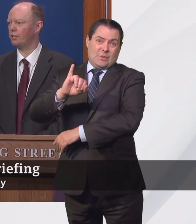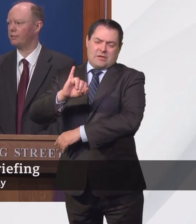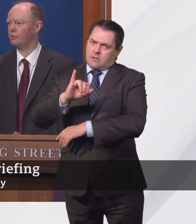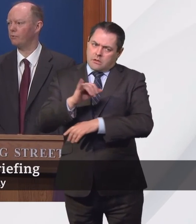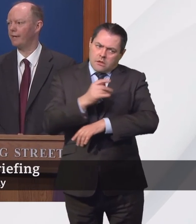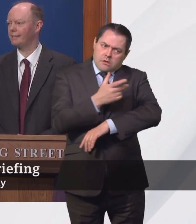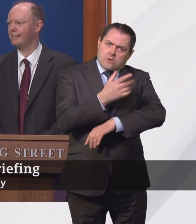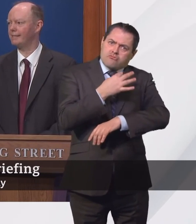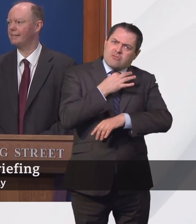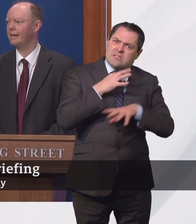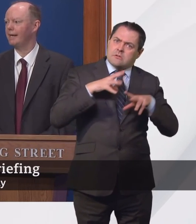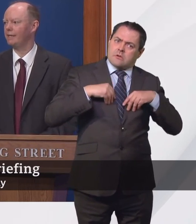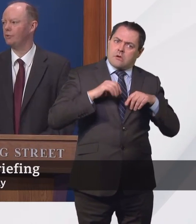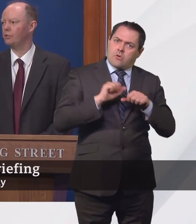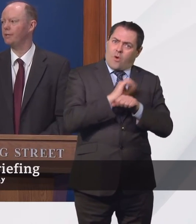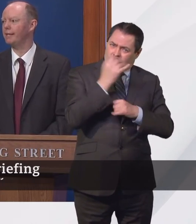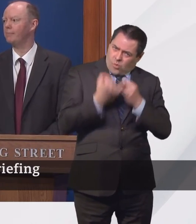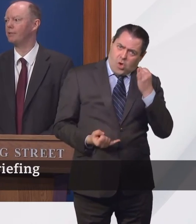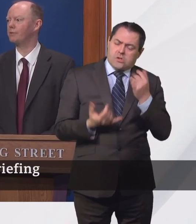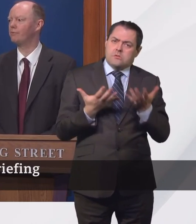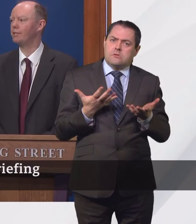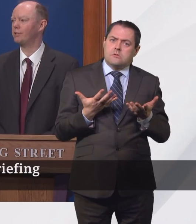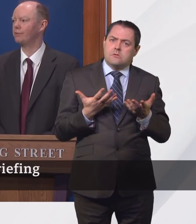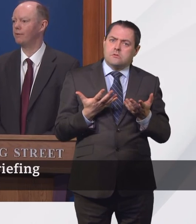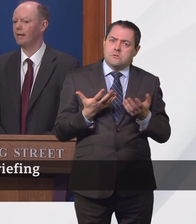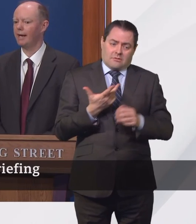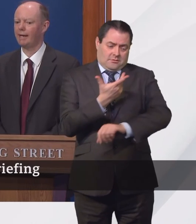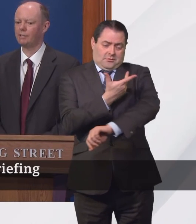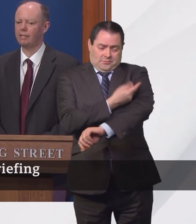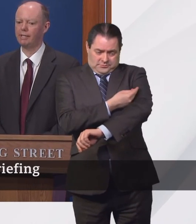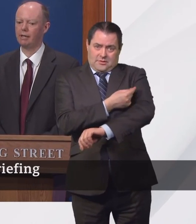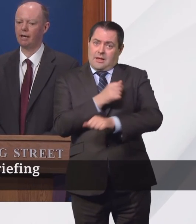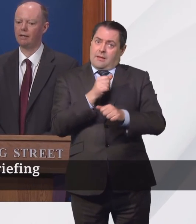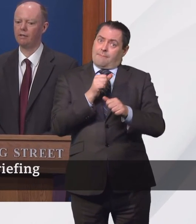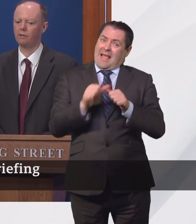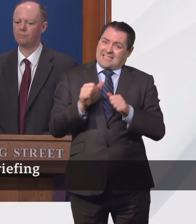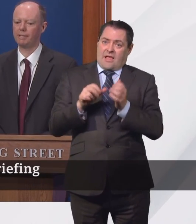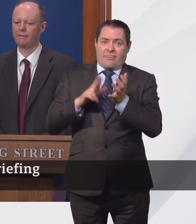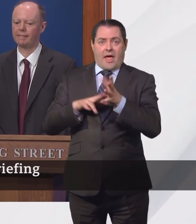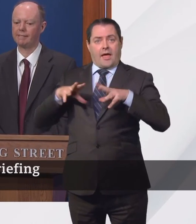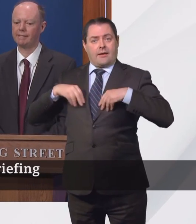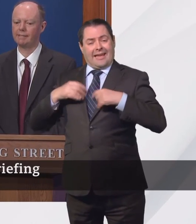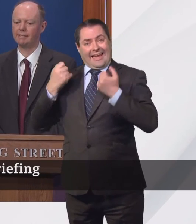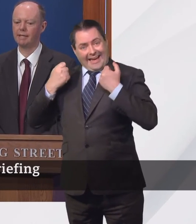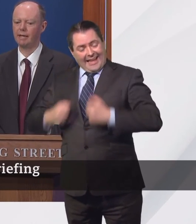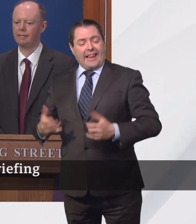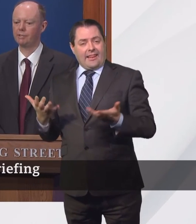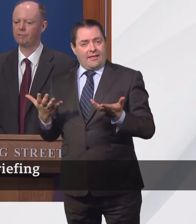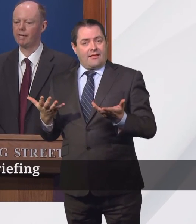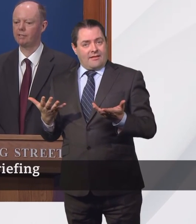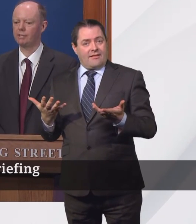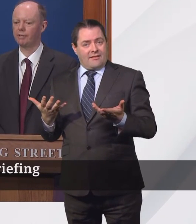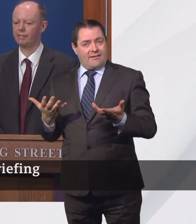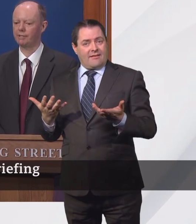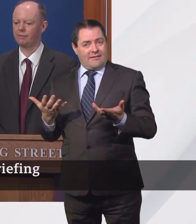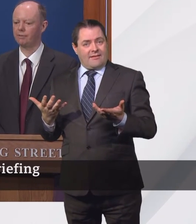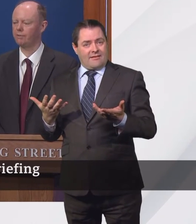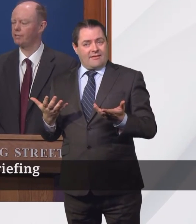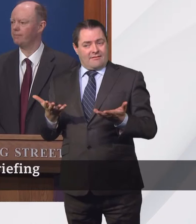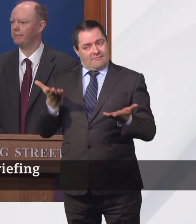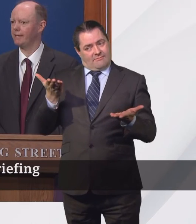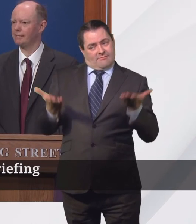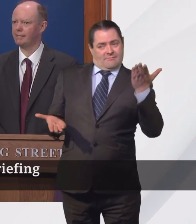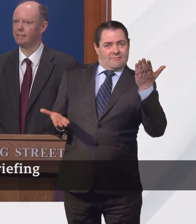all drugs and all vaccines is you're doing it because the risk of actually not being vaccinated is substantially greater